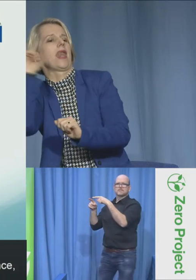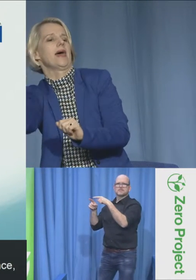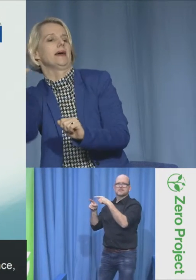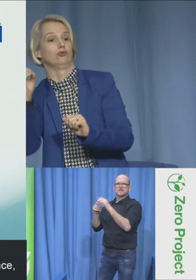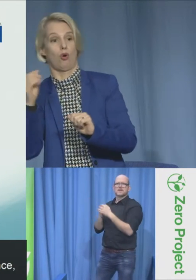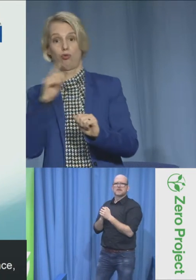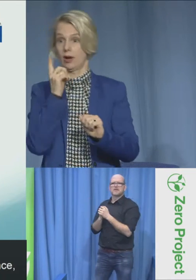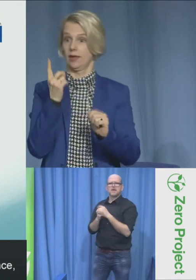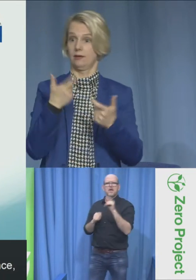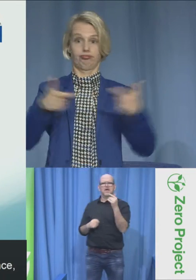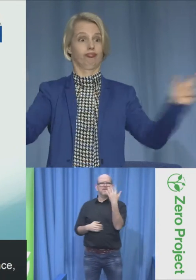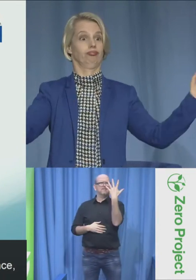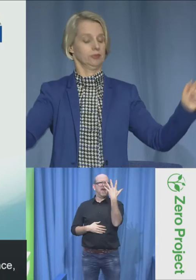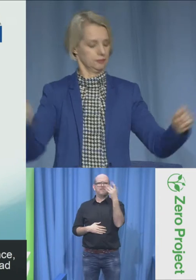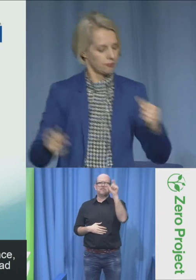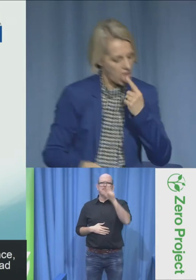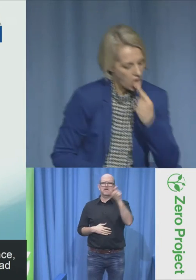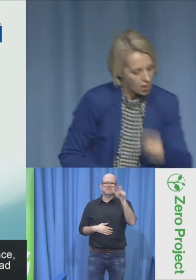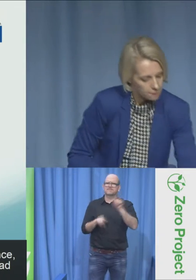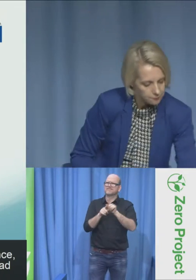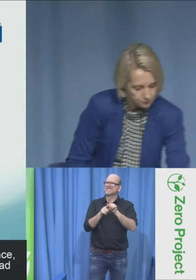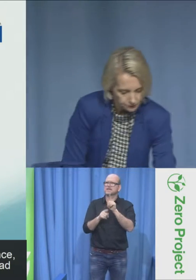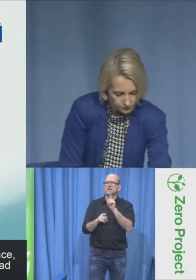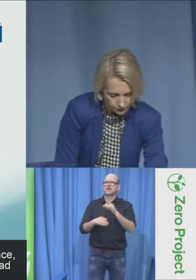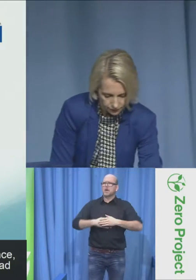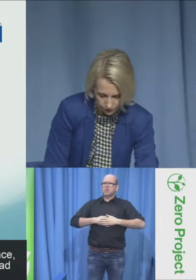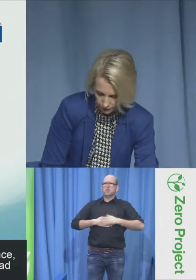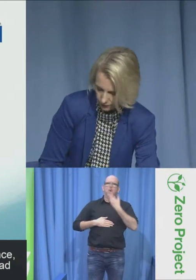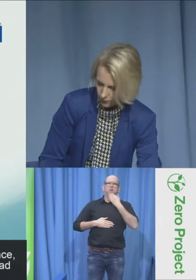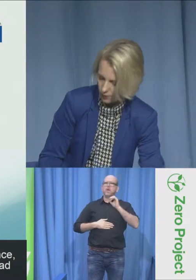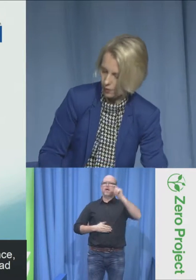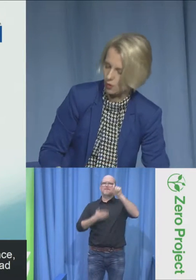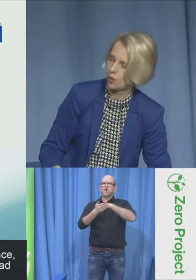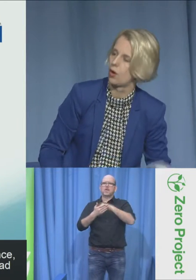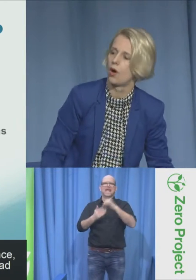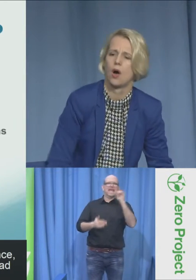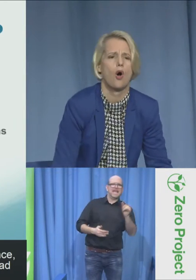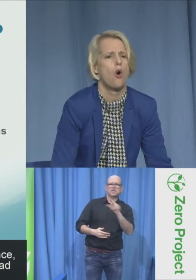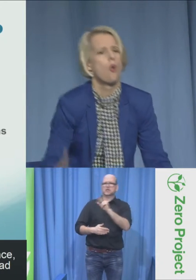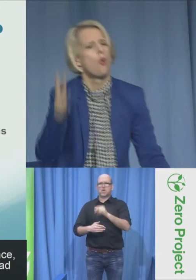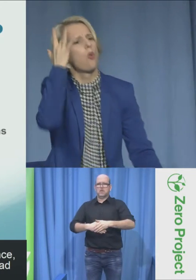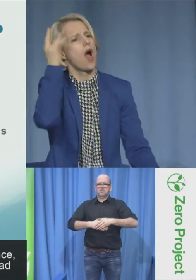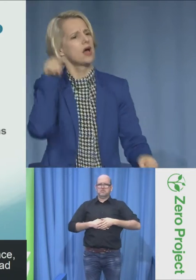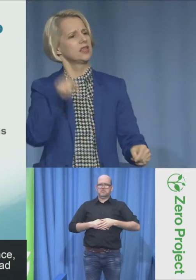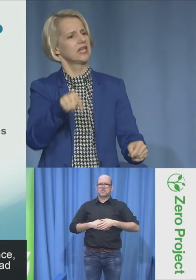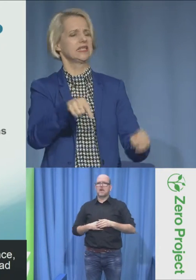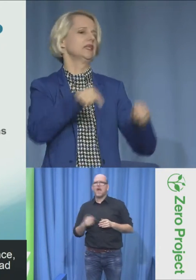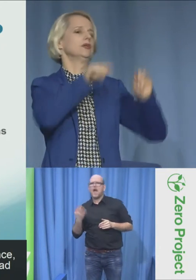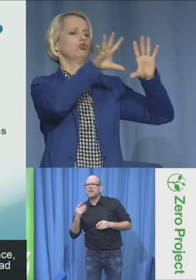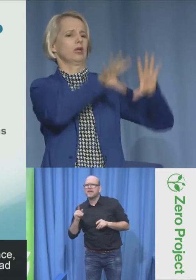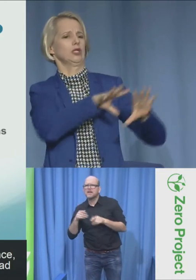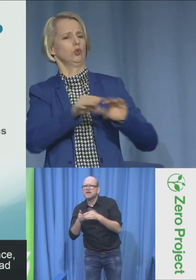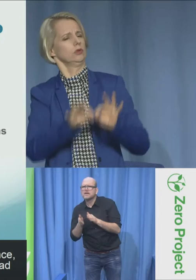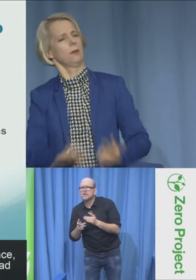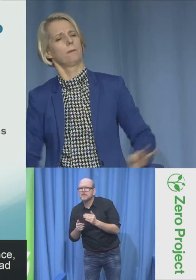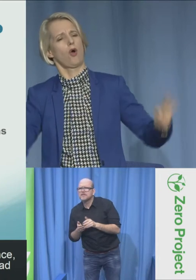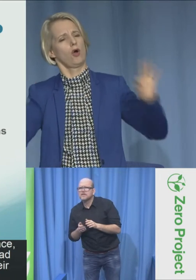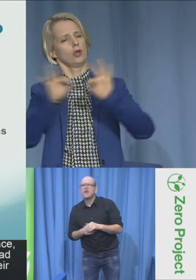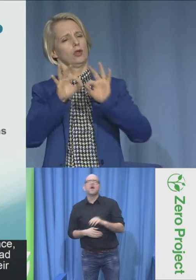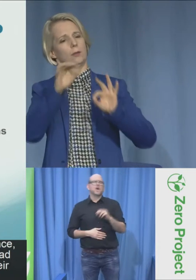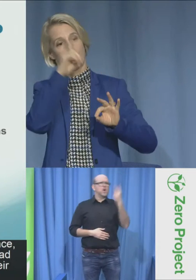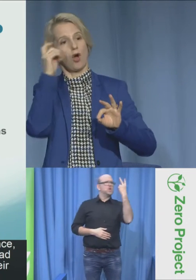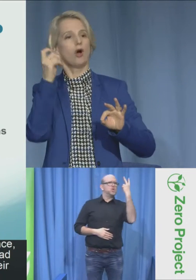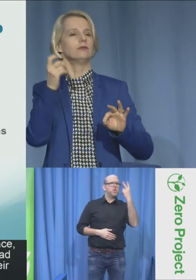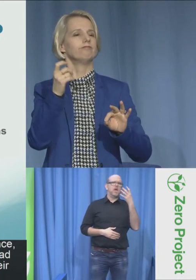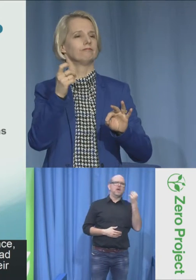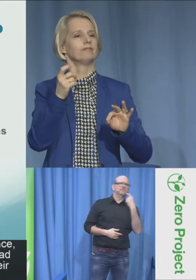people against who then changed their minds later with some persuasion. But it was unprecedented. This